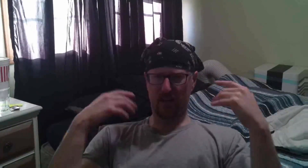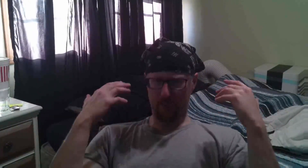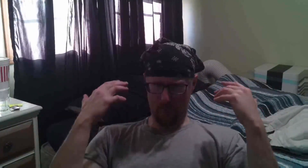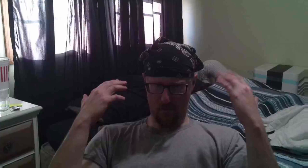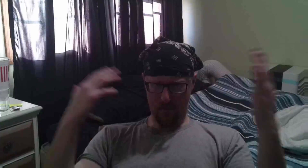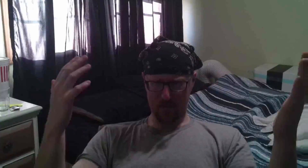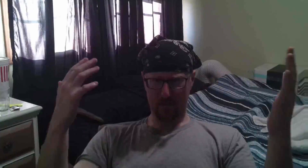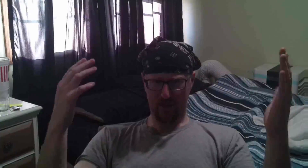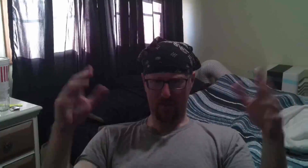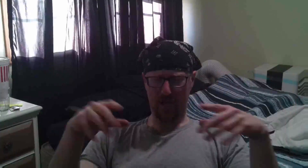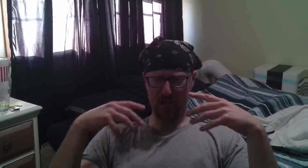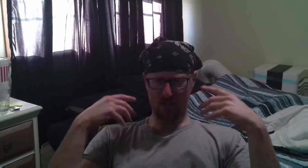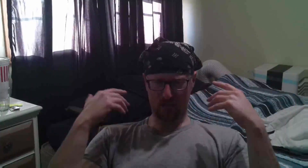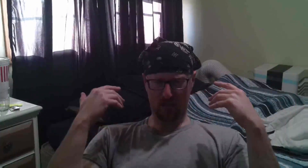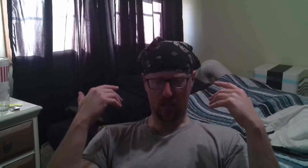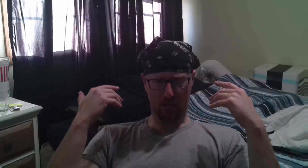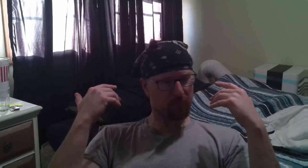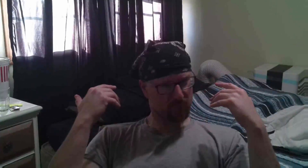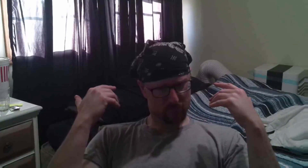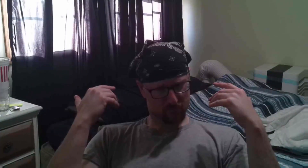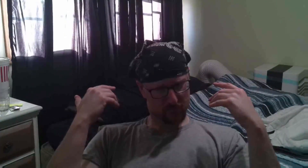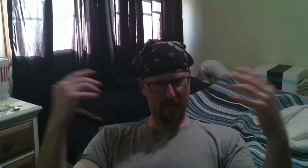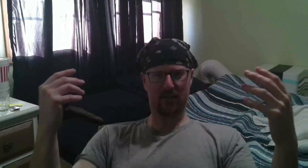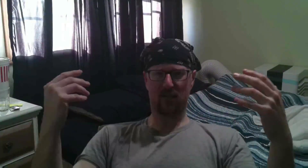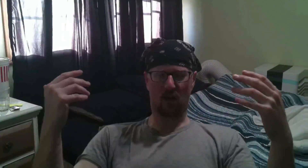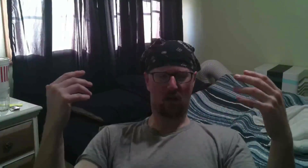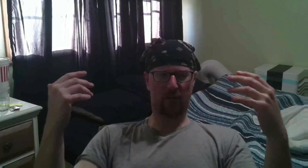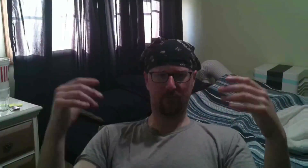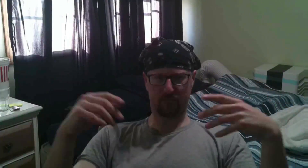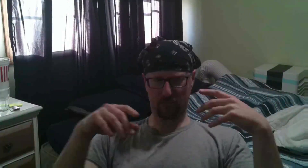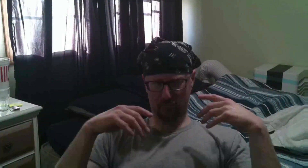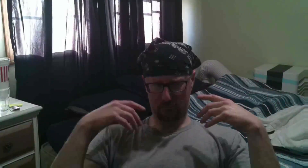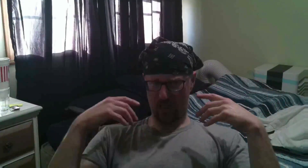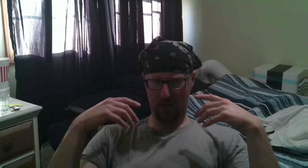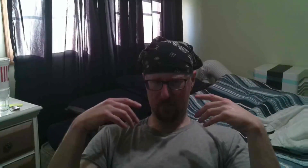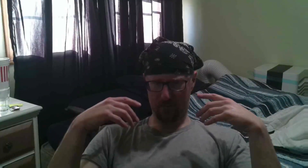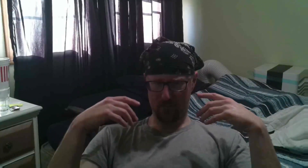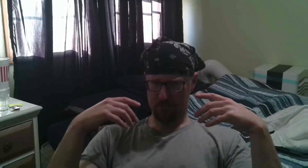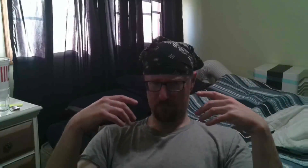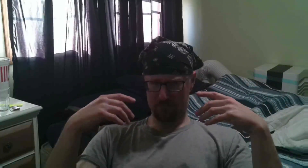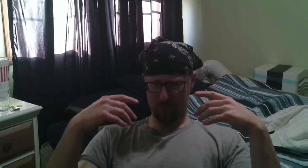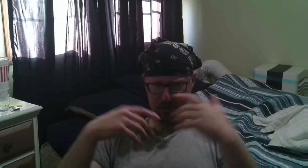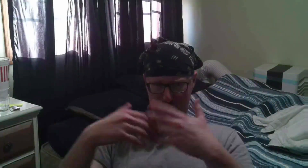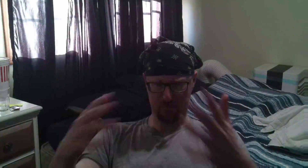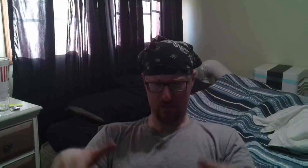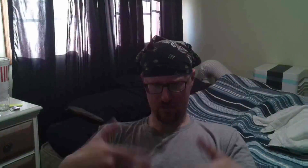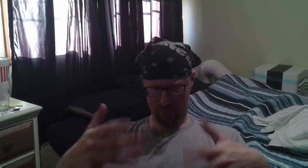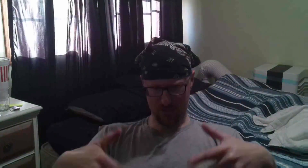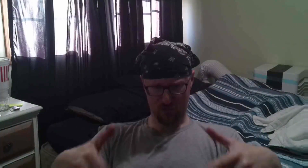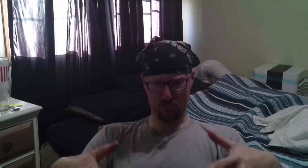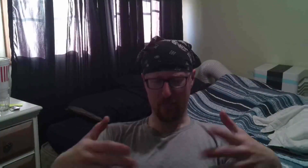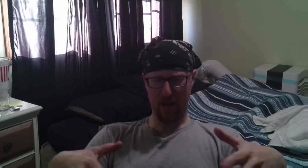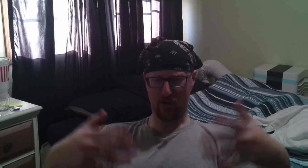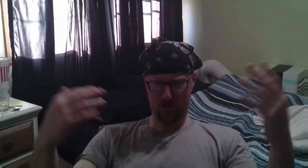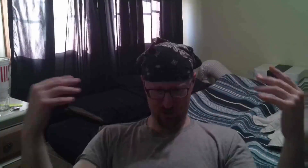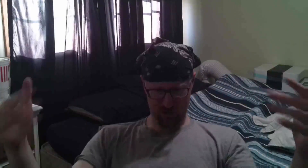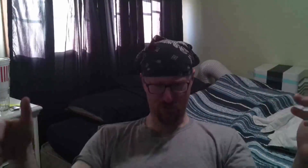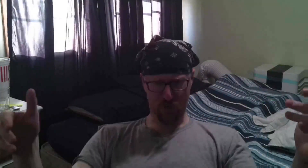that's my advice um take this to heart okay it's your it's it's your manhood it's your jewel